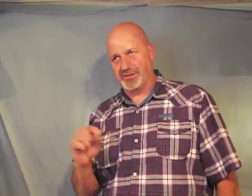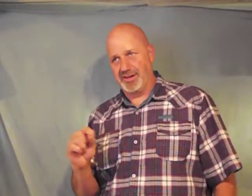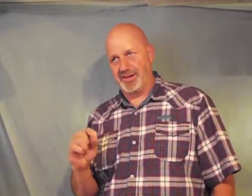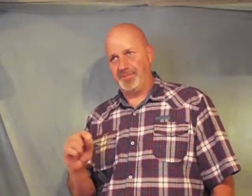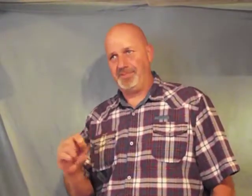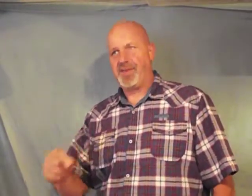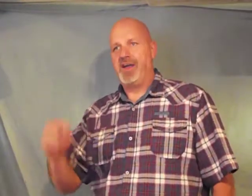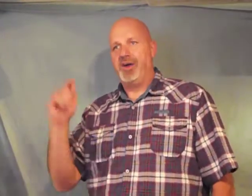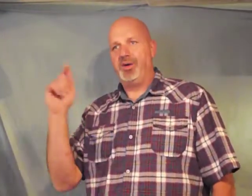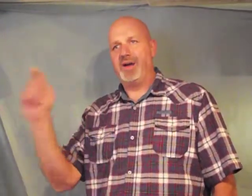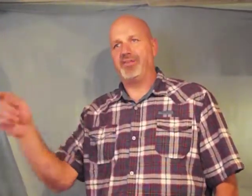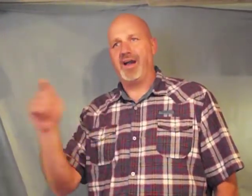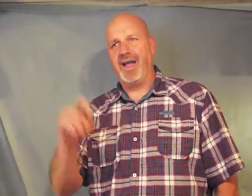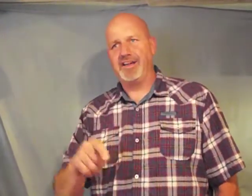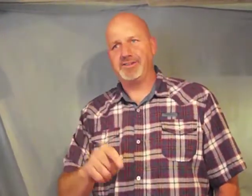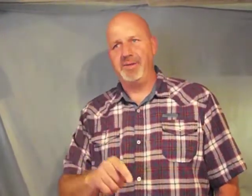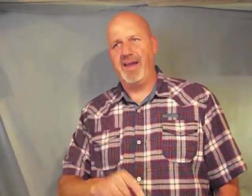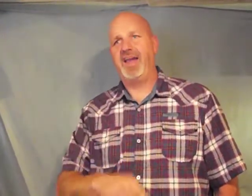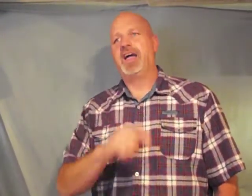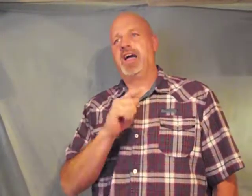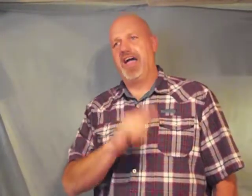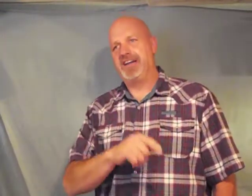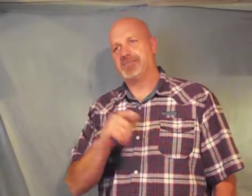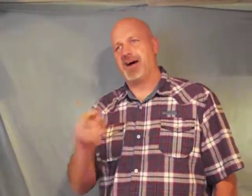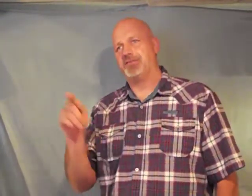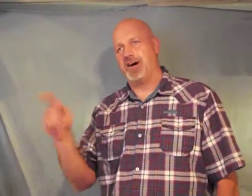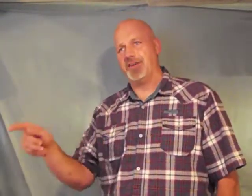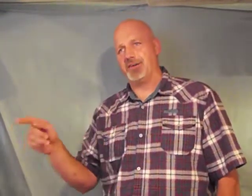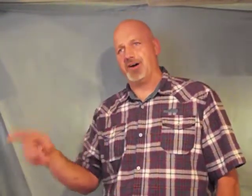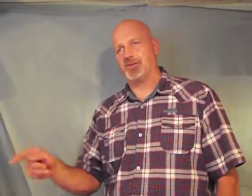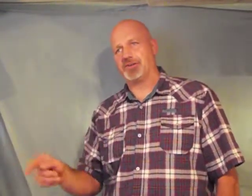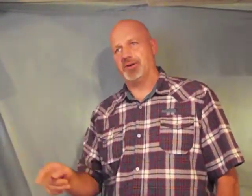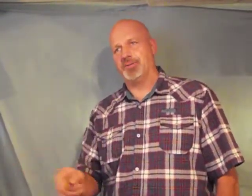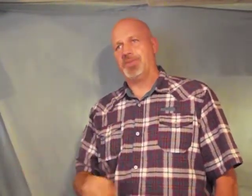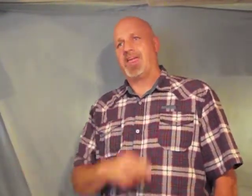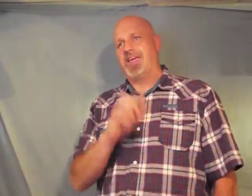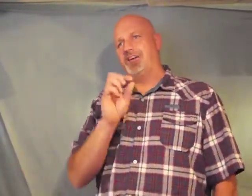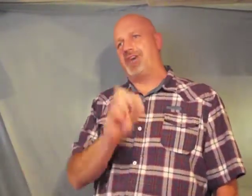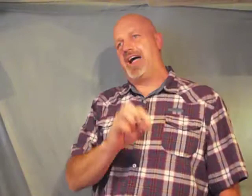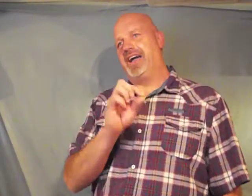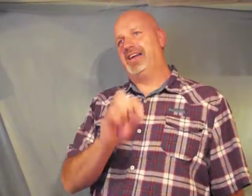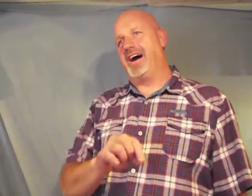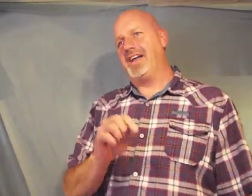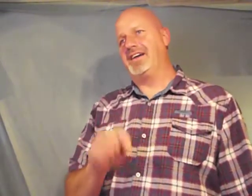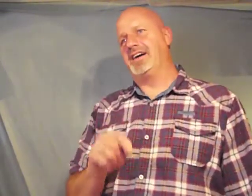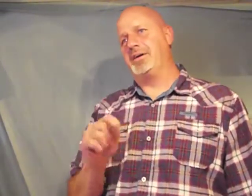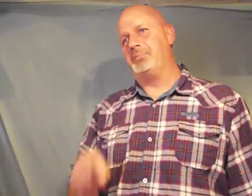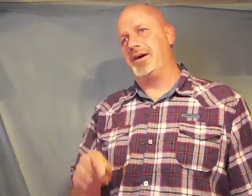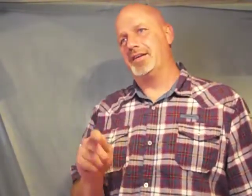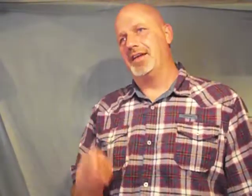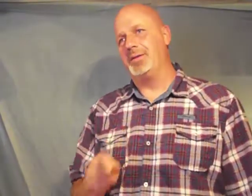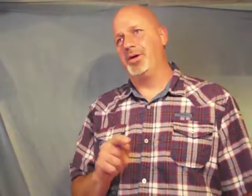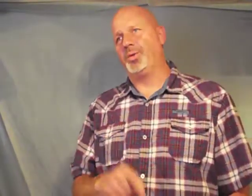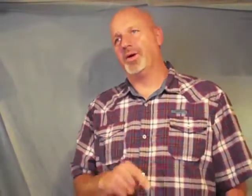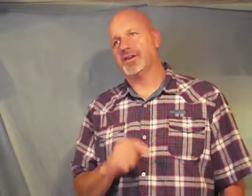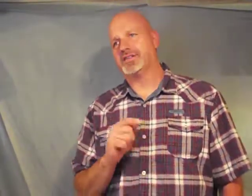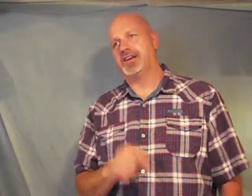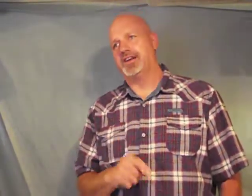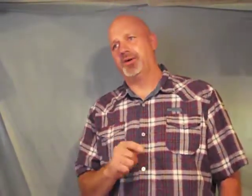sin whoever hates me hates my father also if I had not done among them the works that no